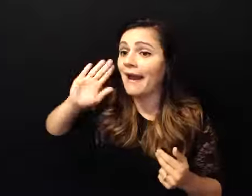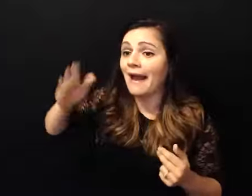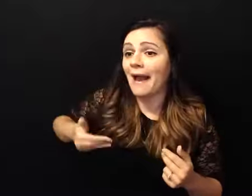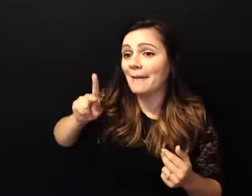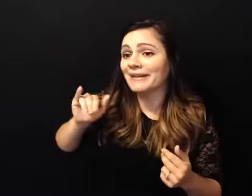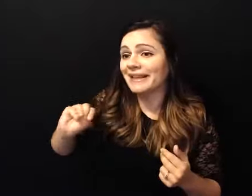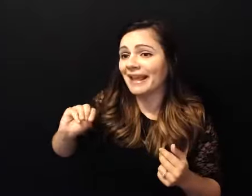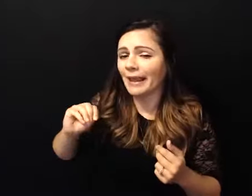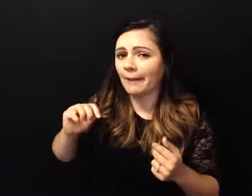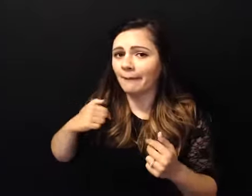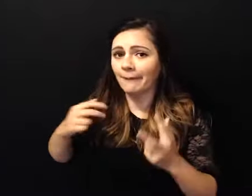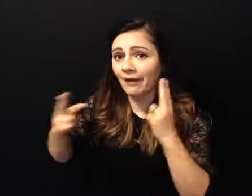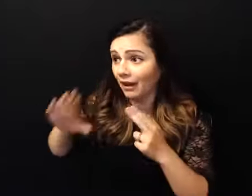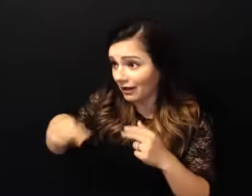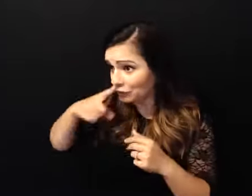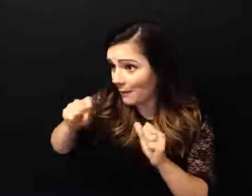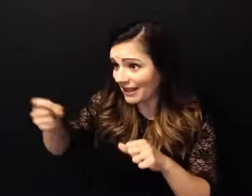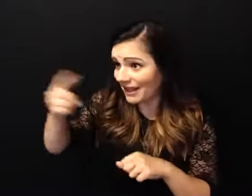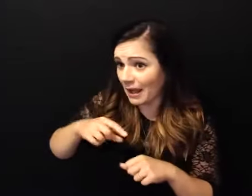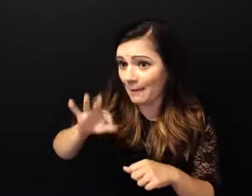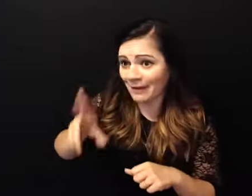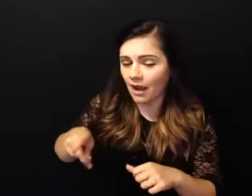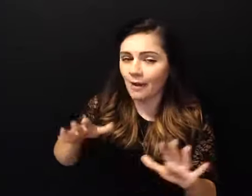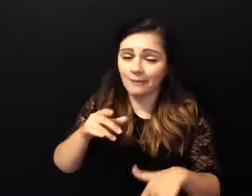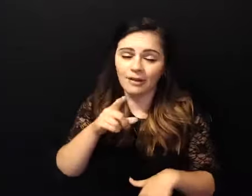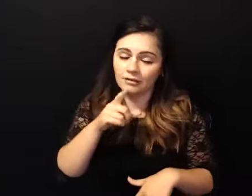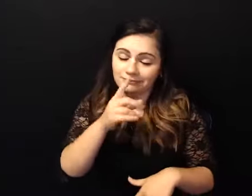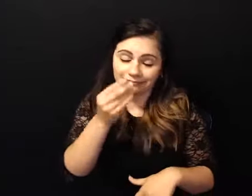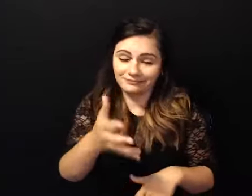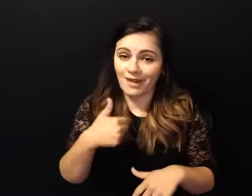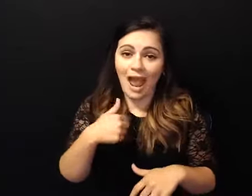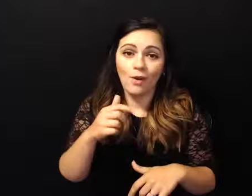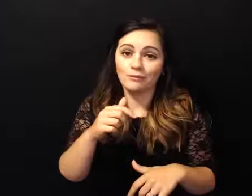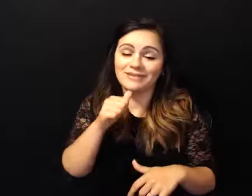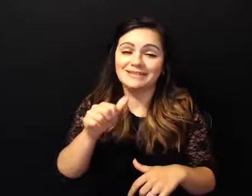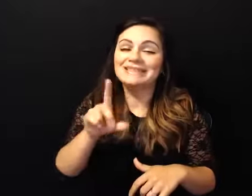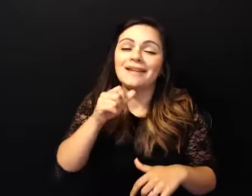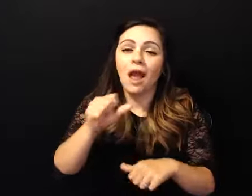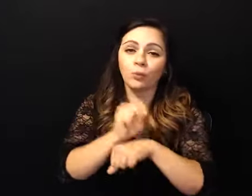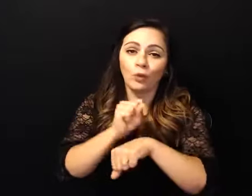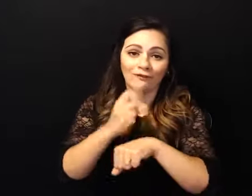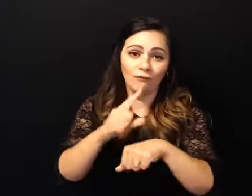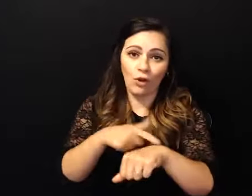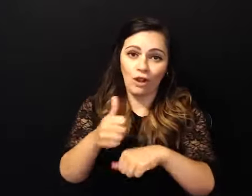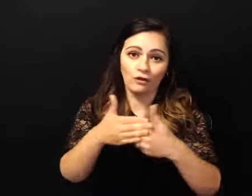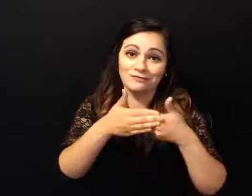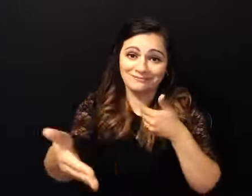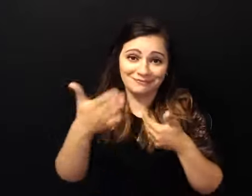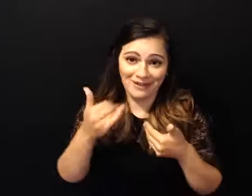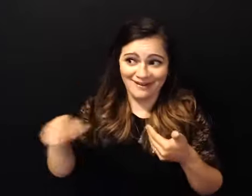longer after that i i lost my clientele but after nobody would come and get me i'm walking from kentucky to ohio across the bridge and it had rained